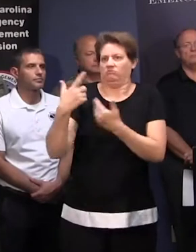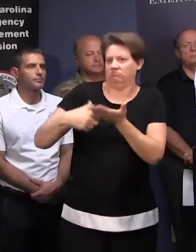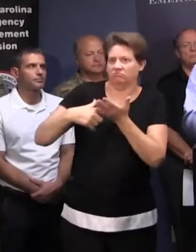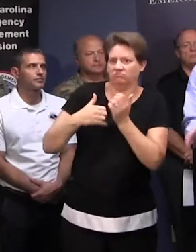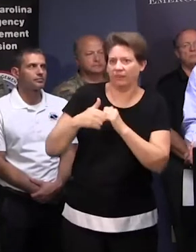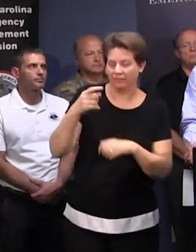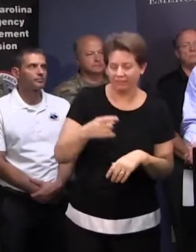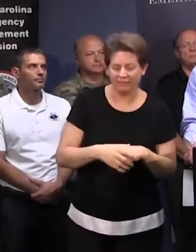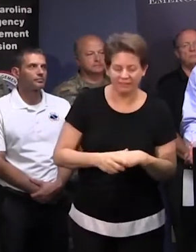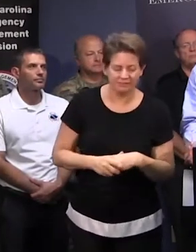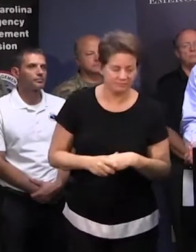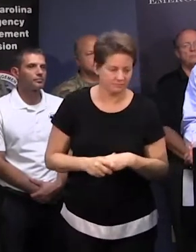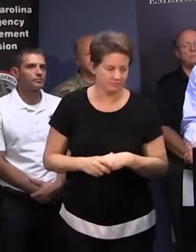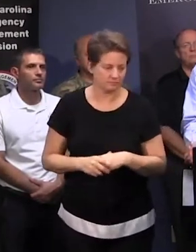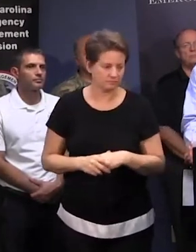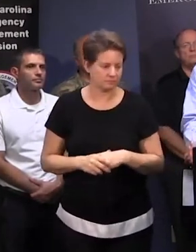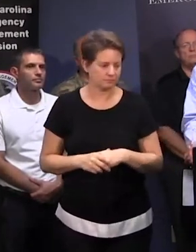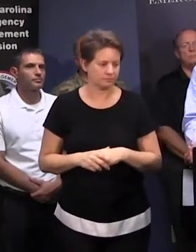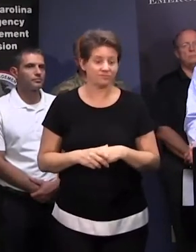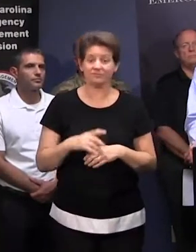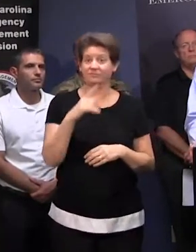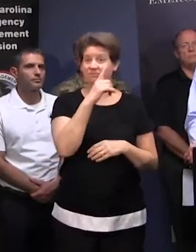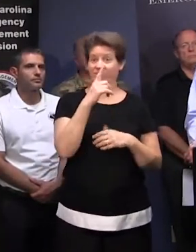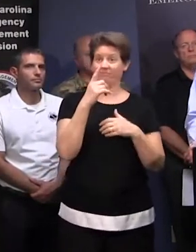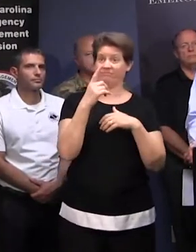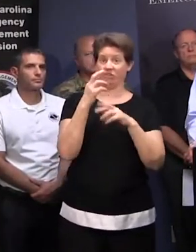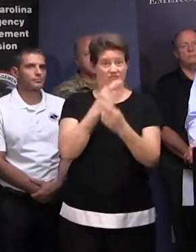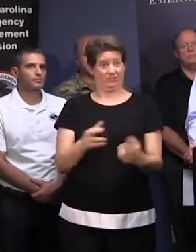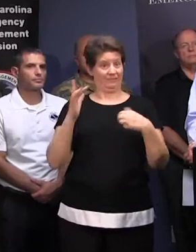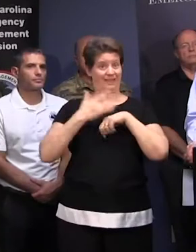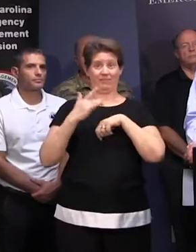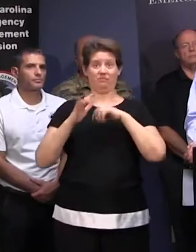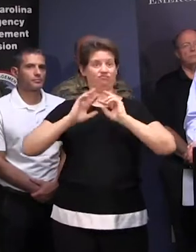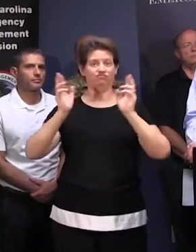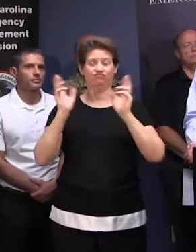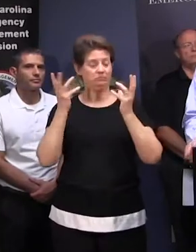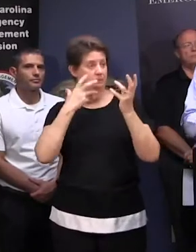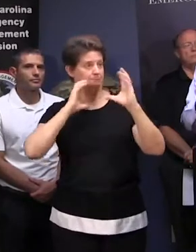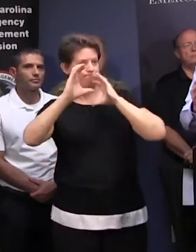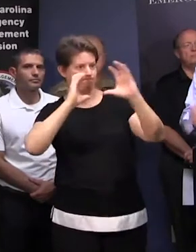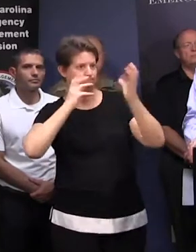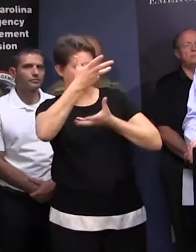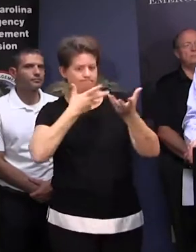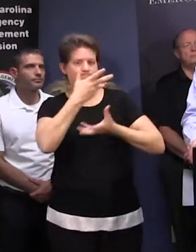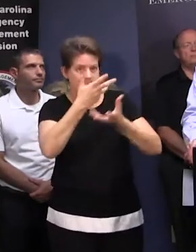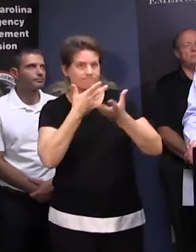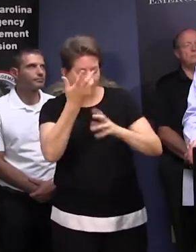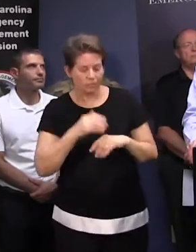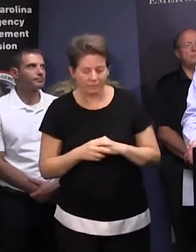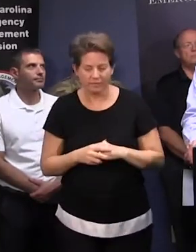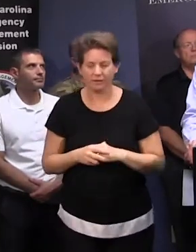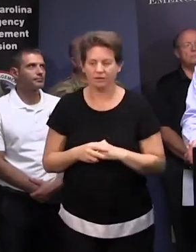those resources are available. We've been in constant communication, and we've also been in